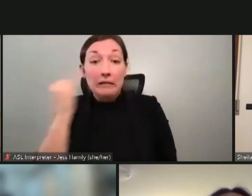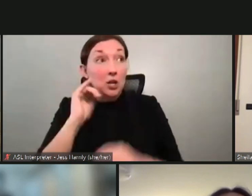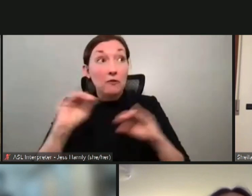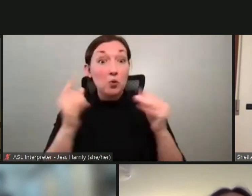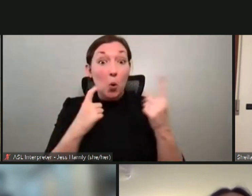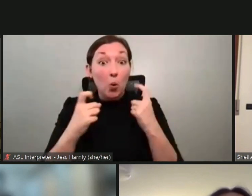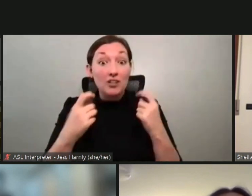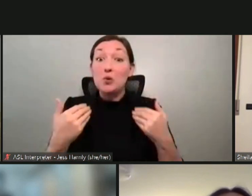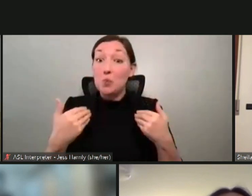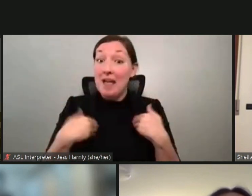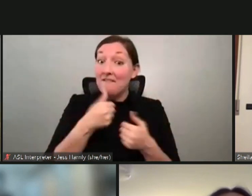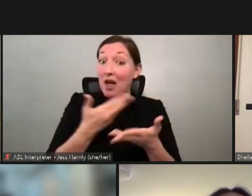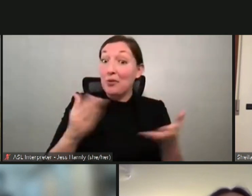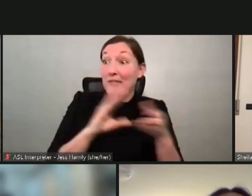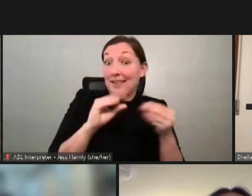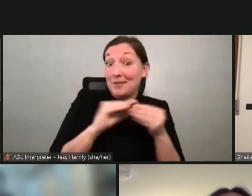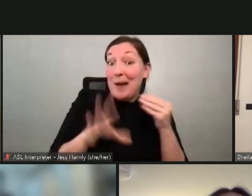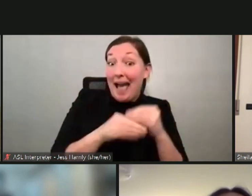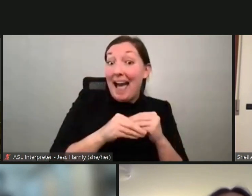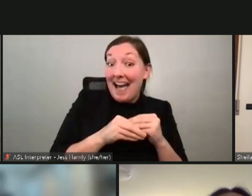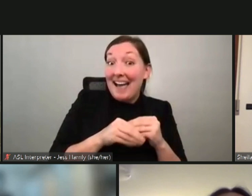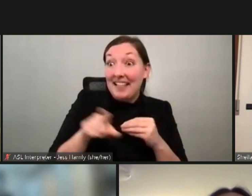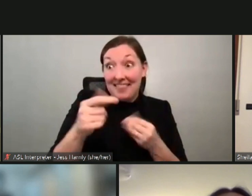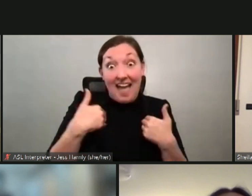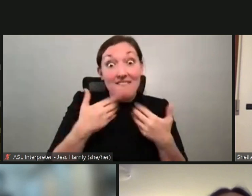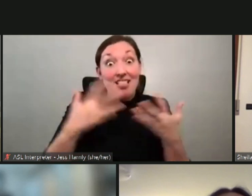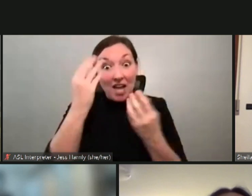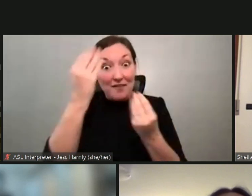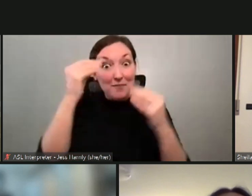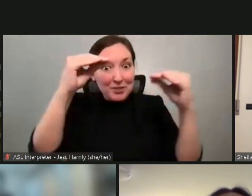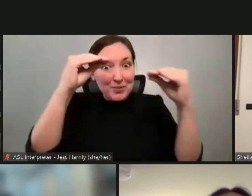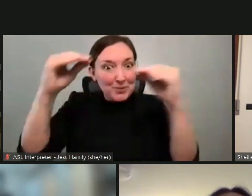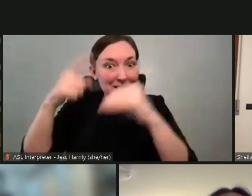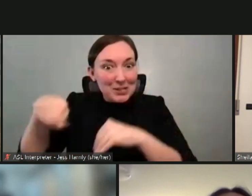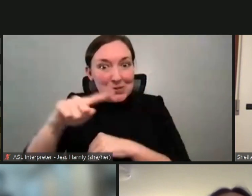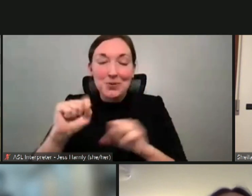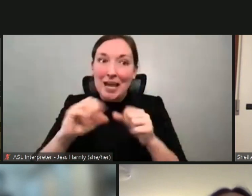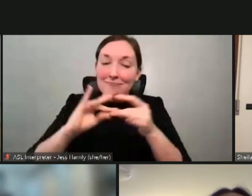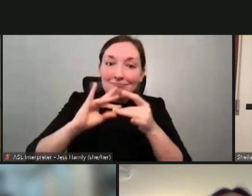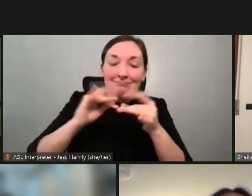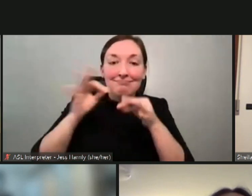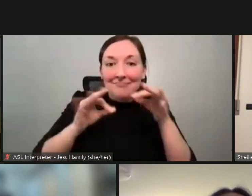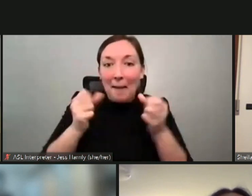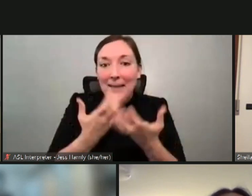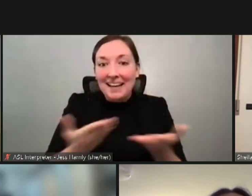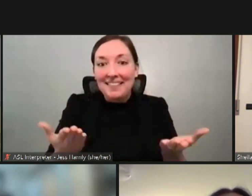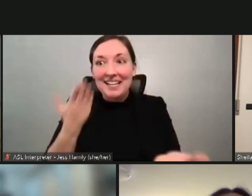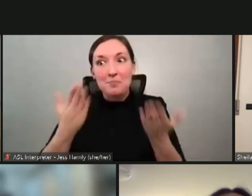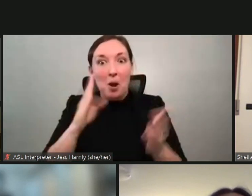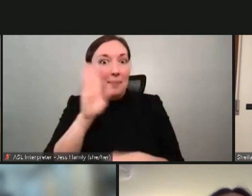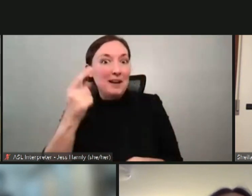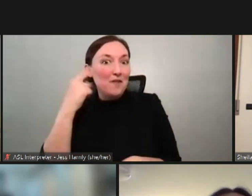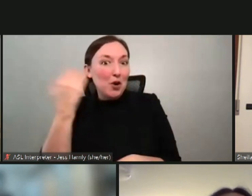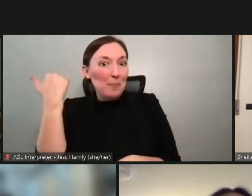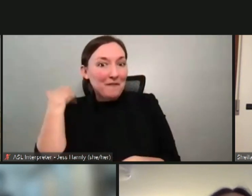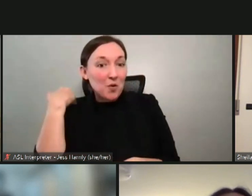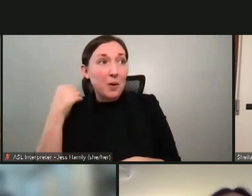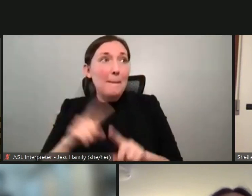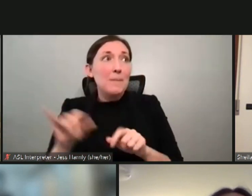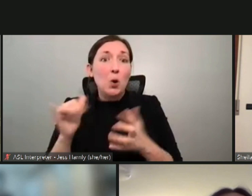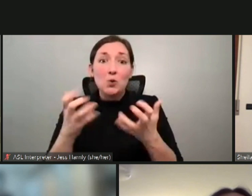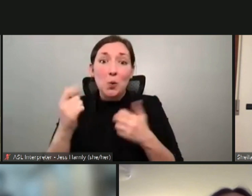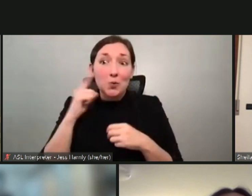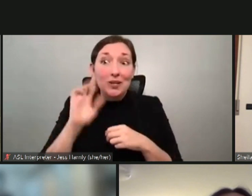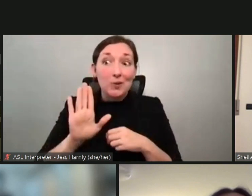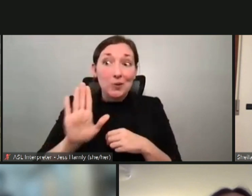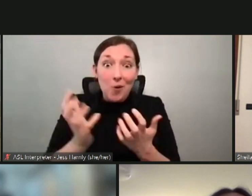have things we'd like to say. The ambassadors have a lot they'd like to teach you and can tell you, things you've probably never heard about before. But we'd also like to hear about what you'd